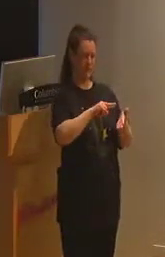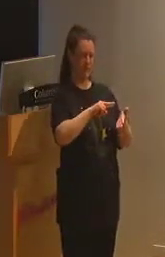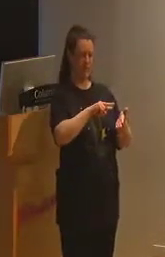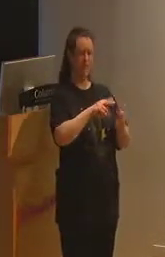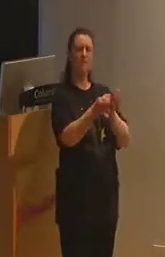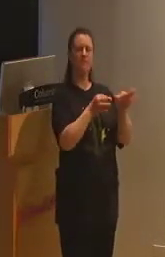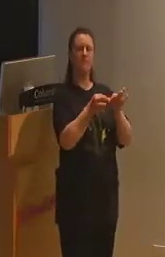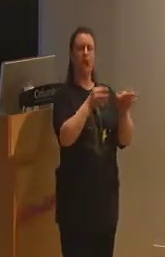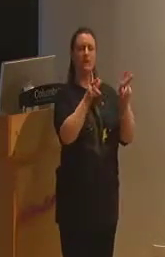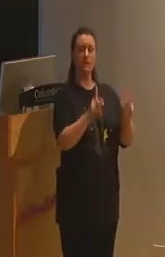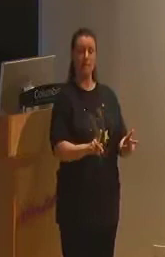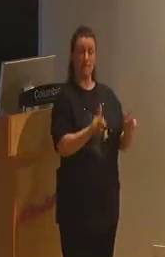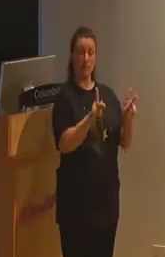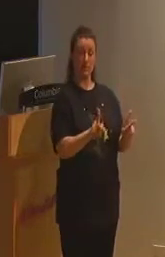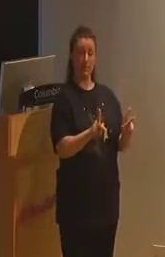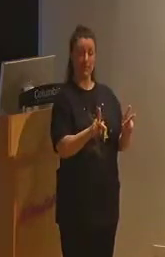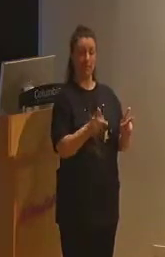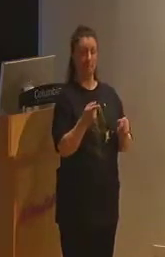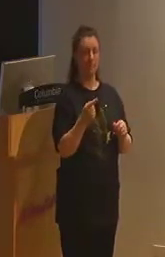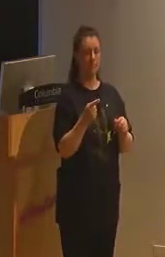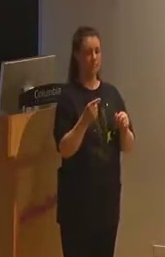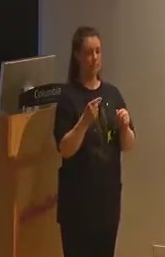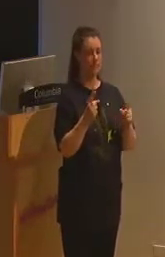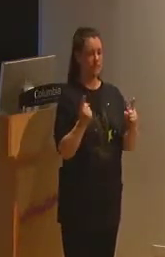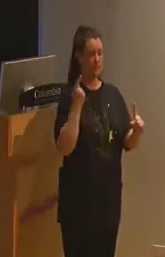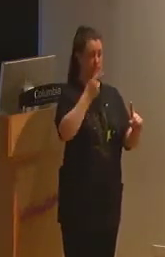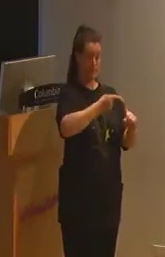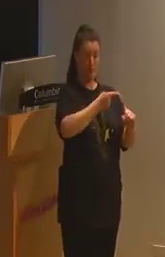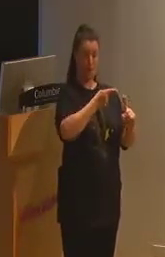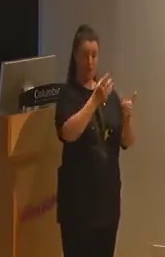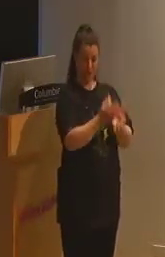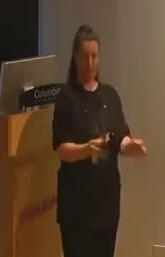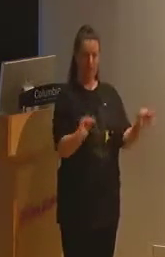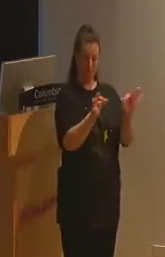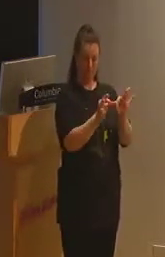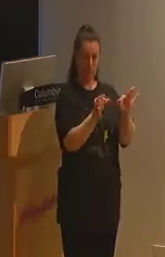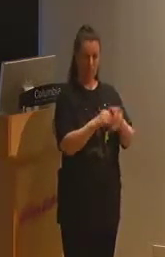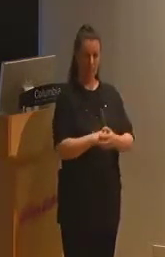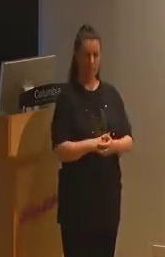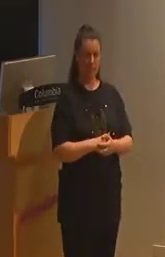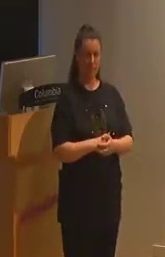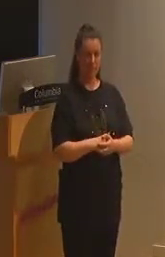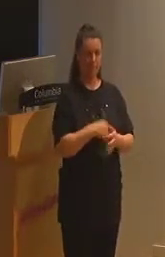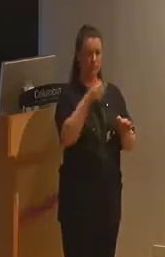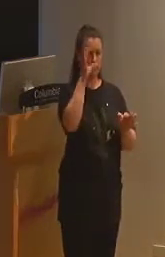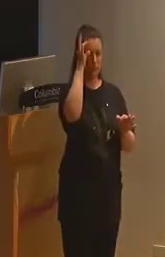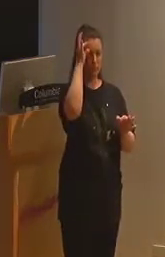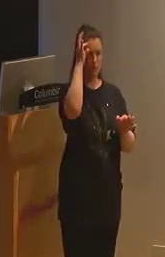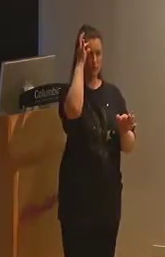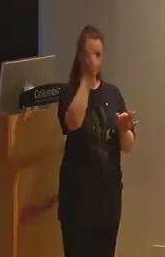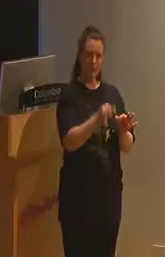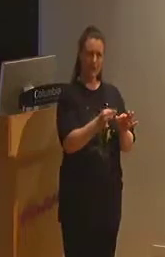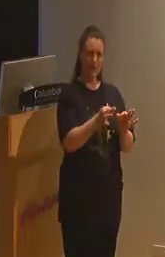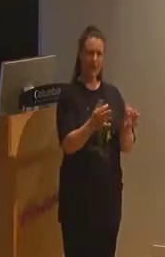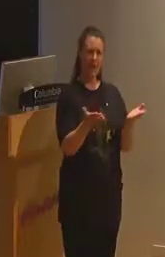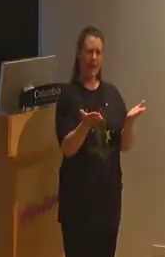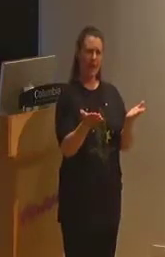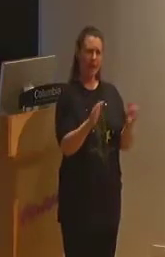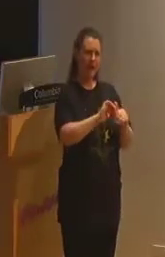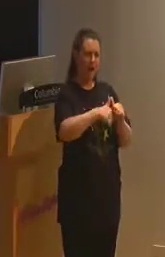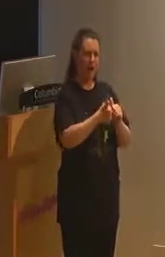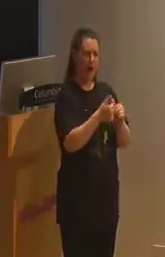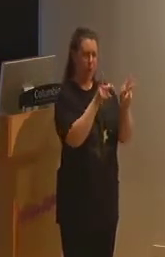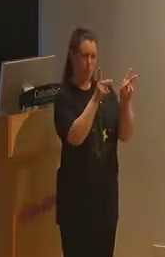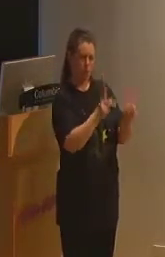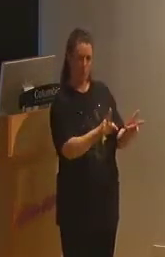became the key objective standards of the assignment of personhood. To decide what makes someone a subject, and how a subject behaves